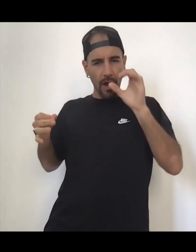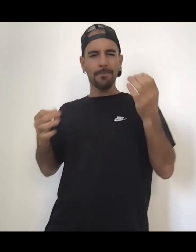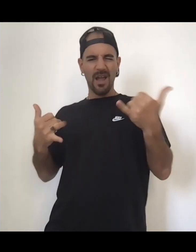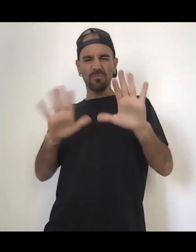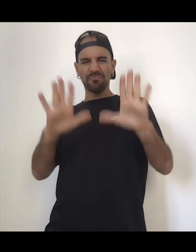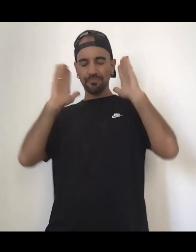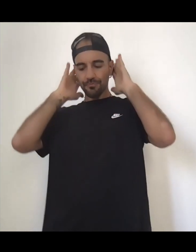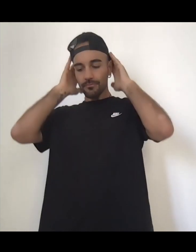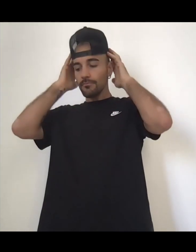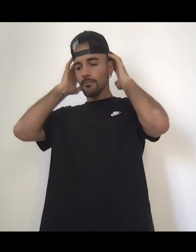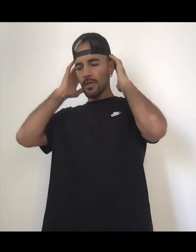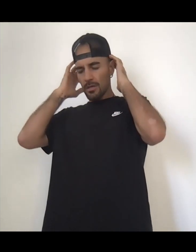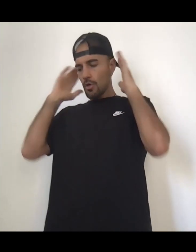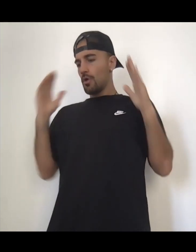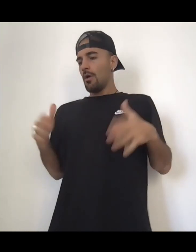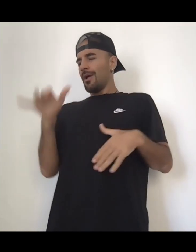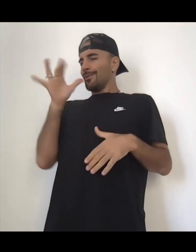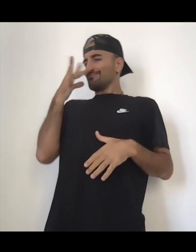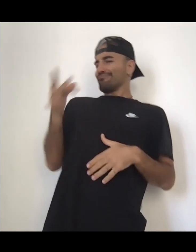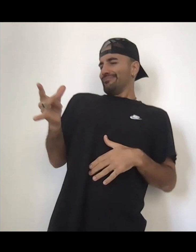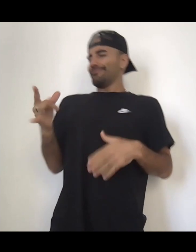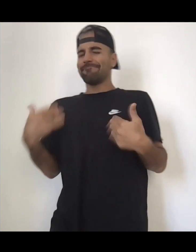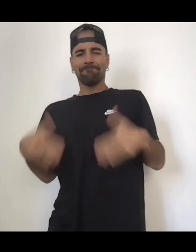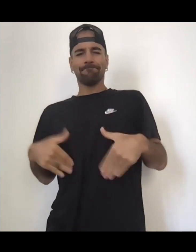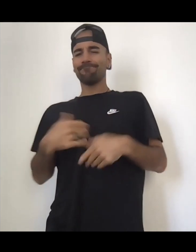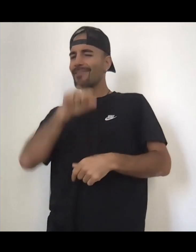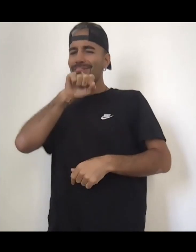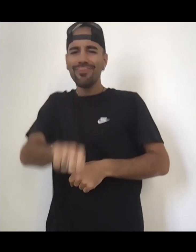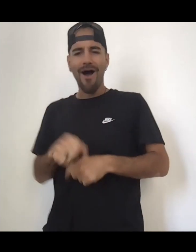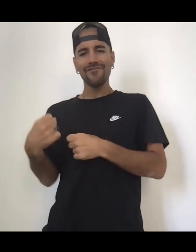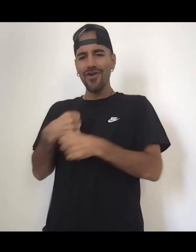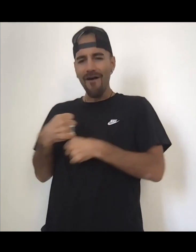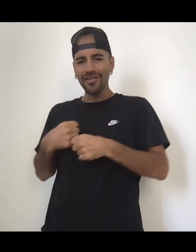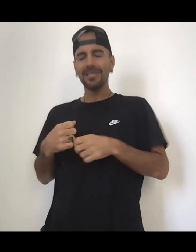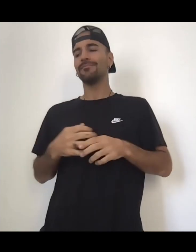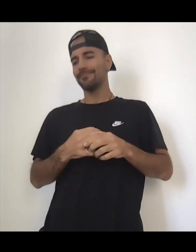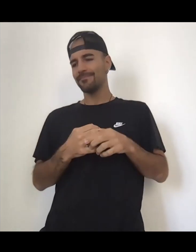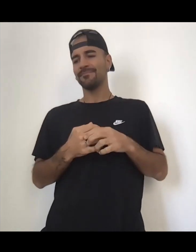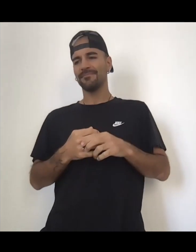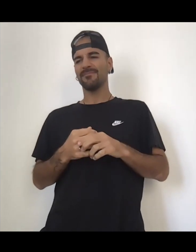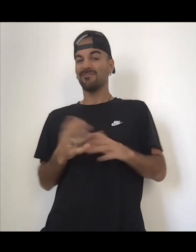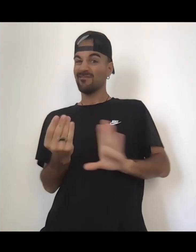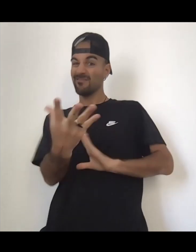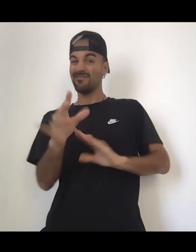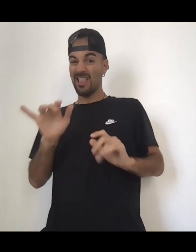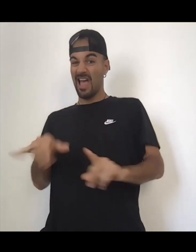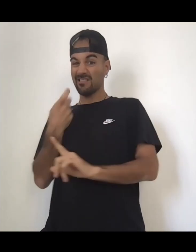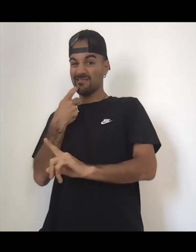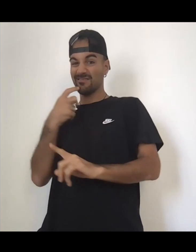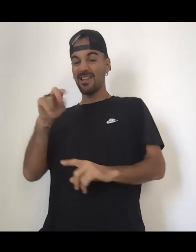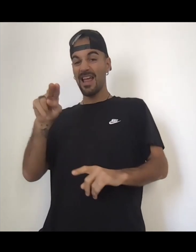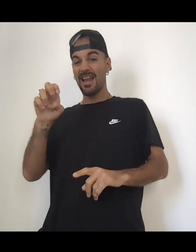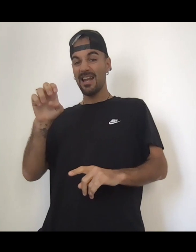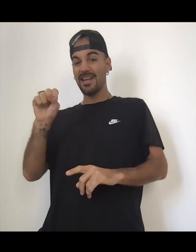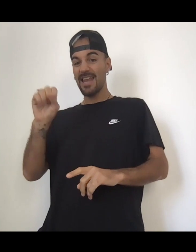Mmm. You know what? I do love coffee. Mind you, I'm at a place and that's a Nescafe.